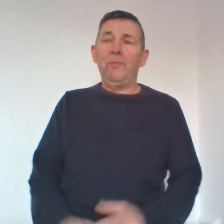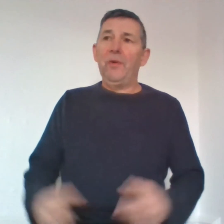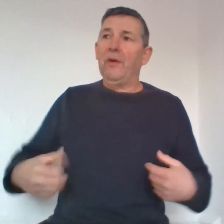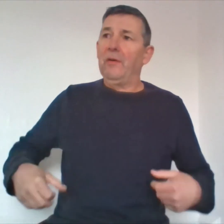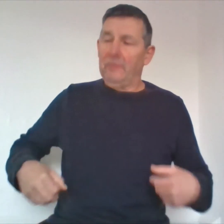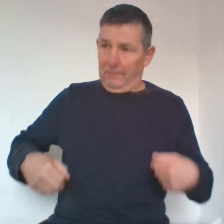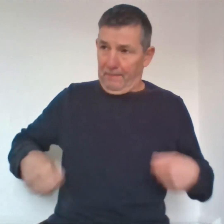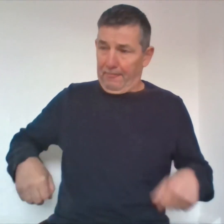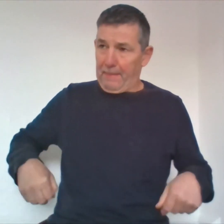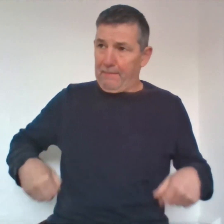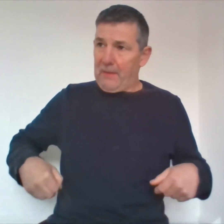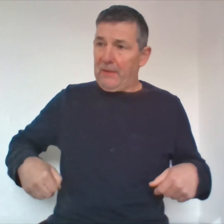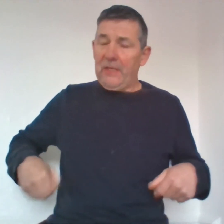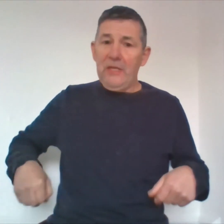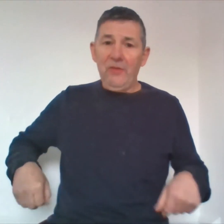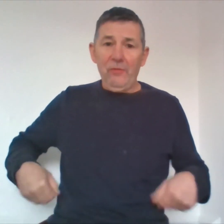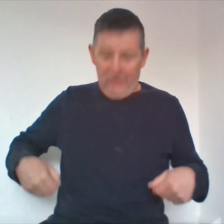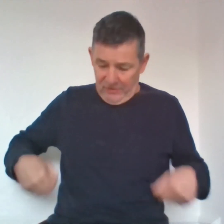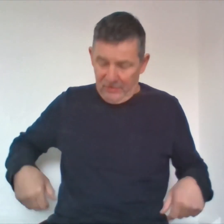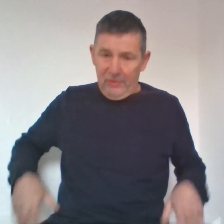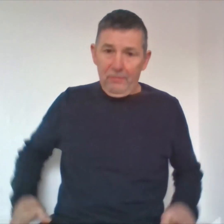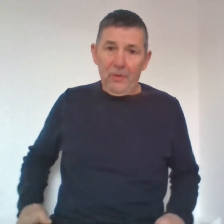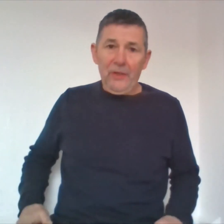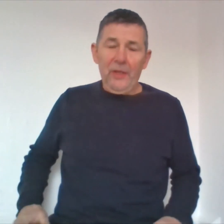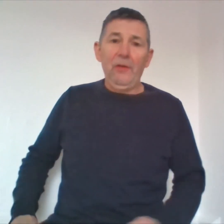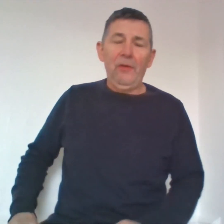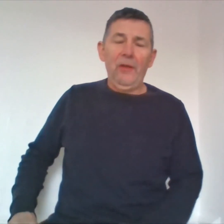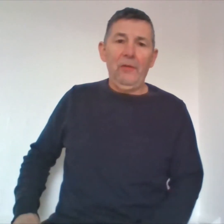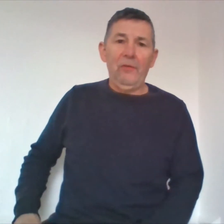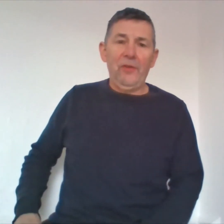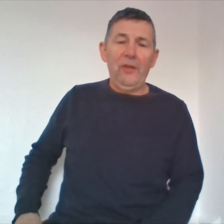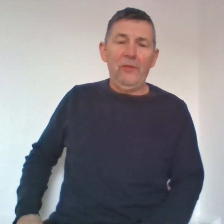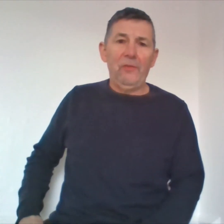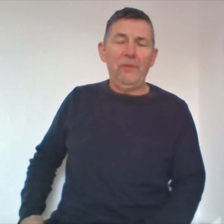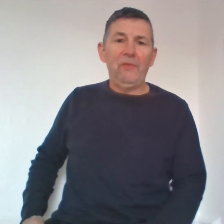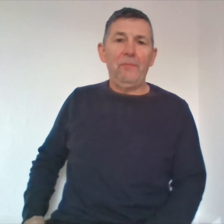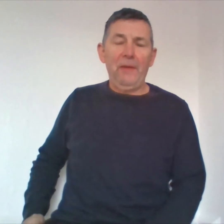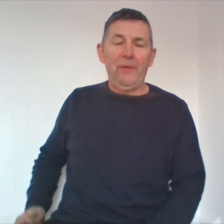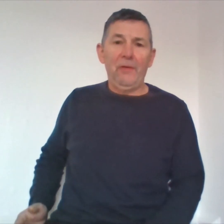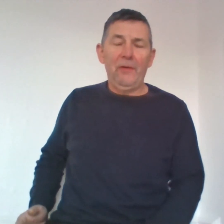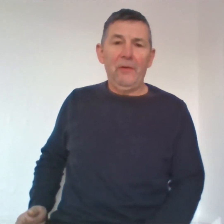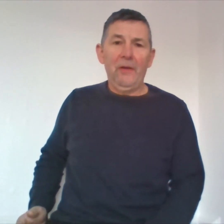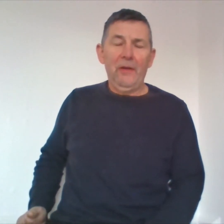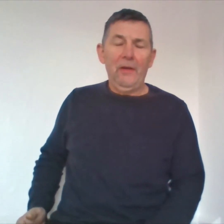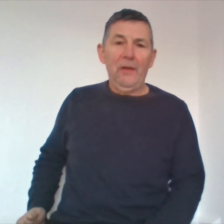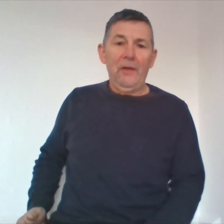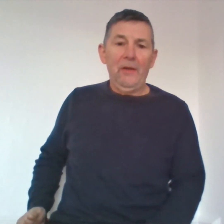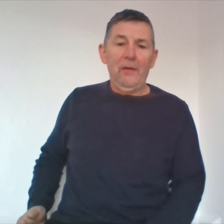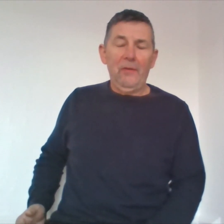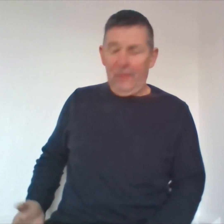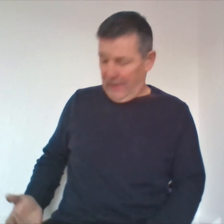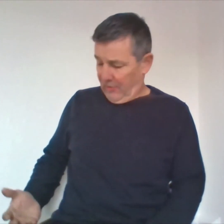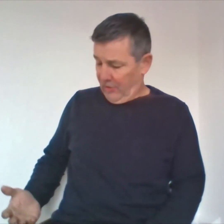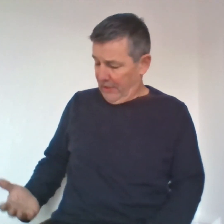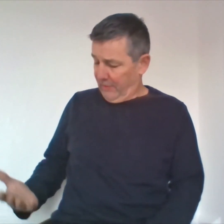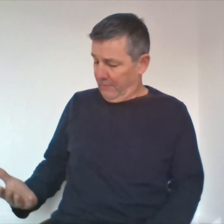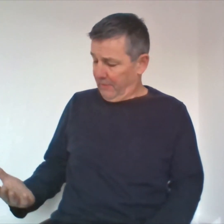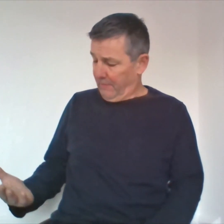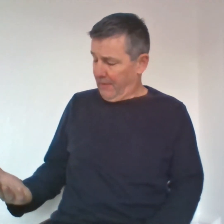put her keys house keys into the pocket and suddenly there's a piece of paper and she takes the piece of paper